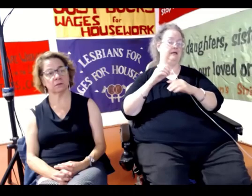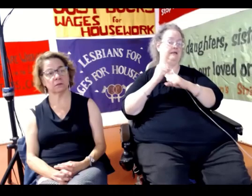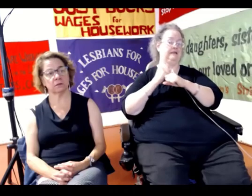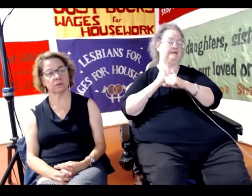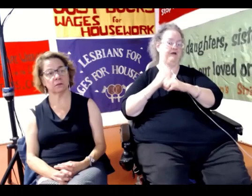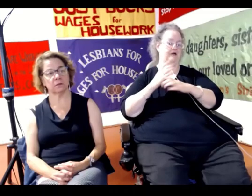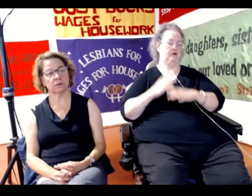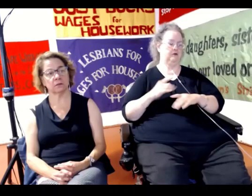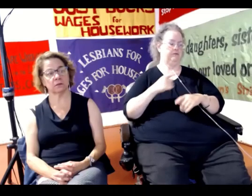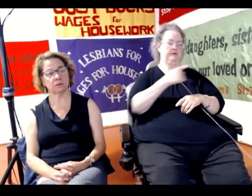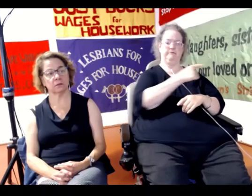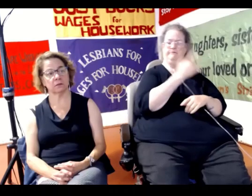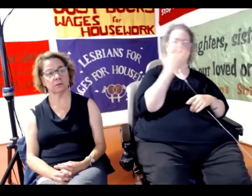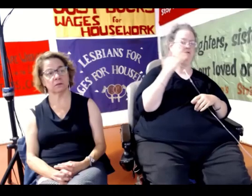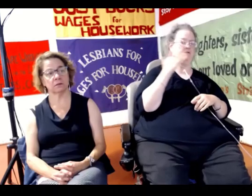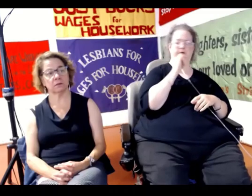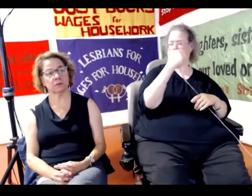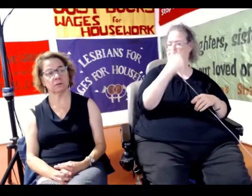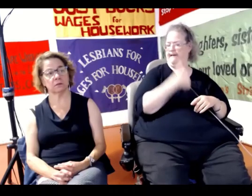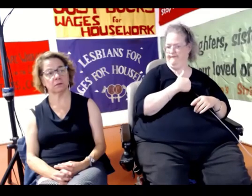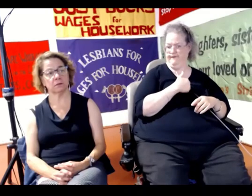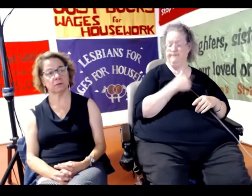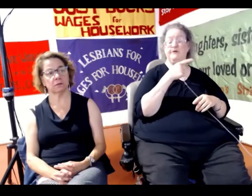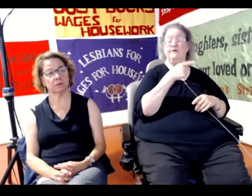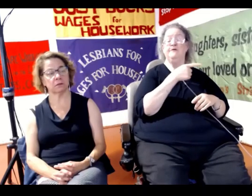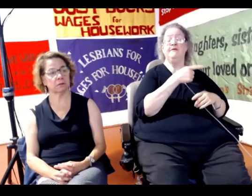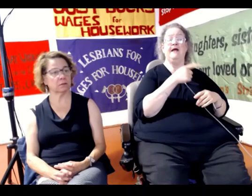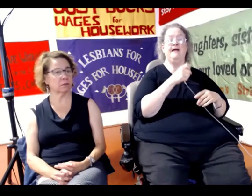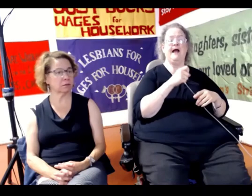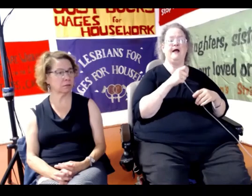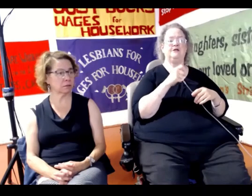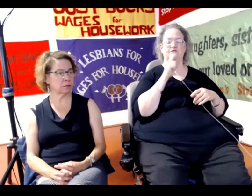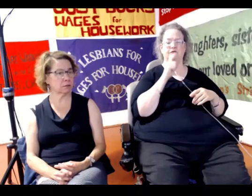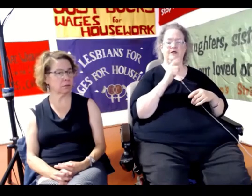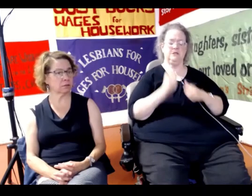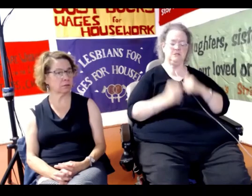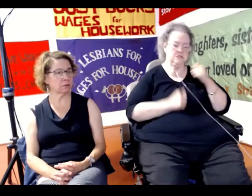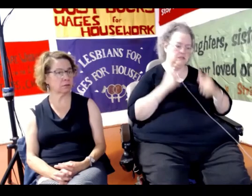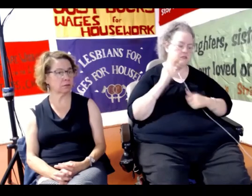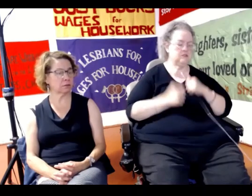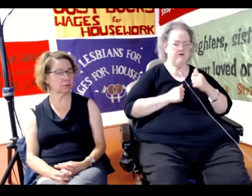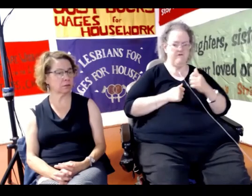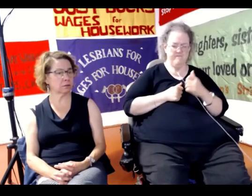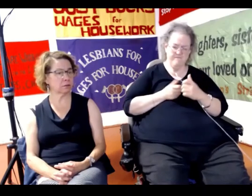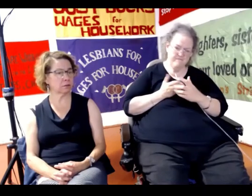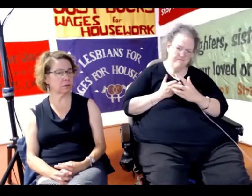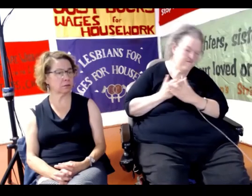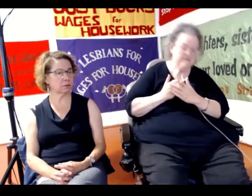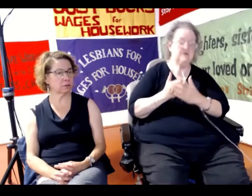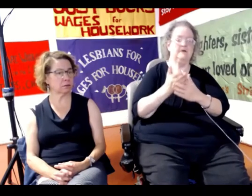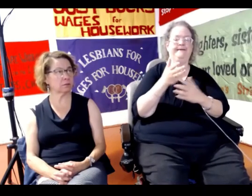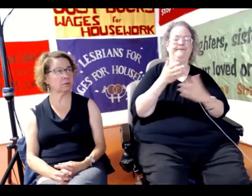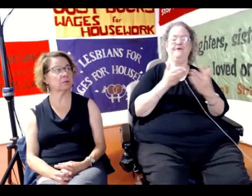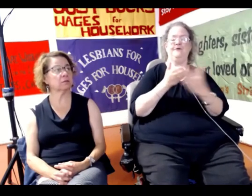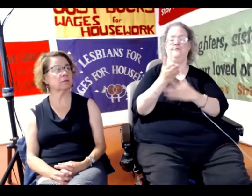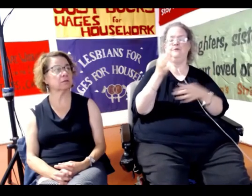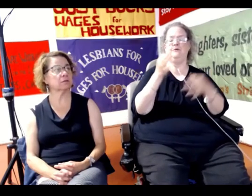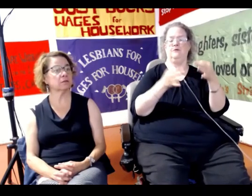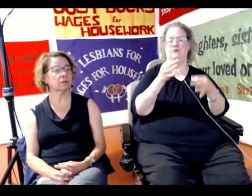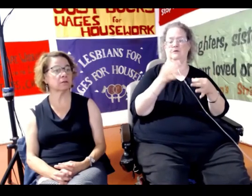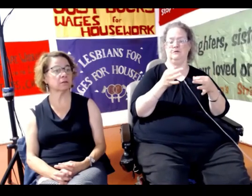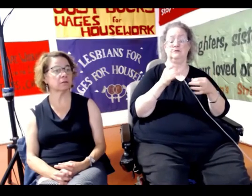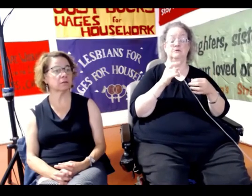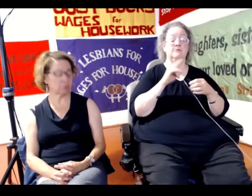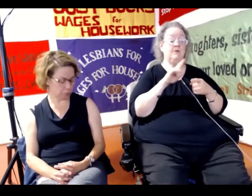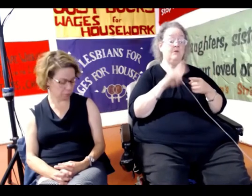didn't have it. So they almost had to bogart their way into the courts. When community starts to